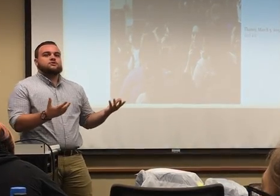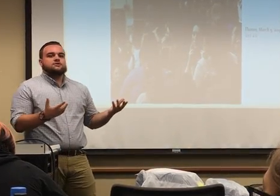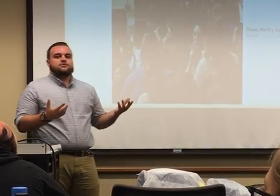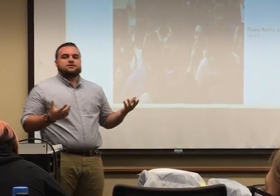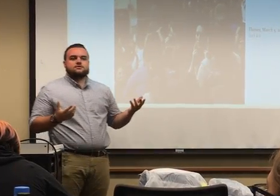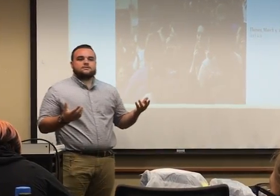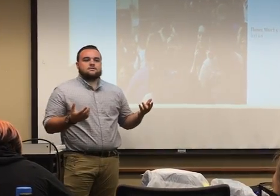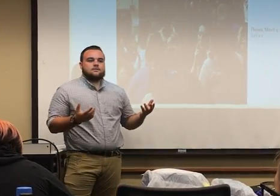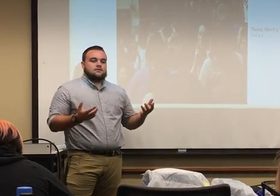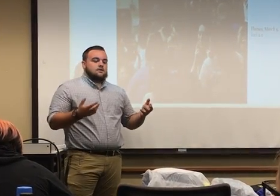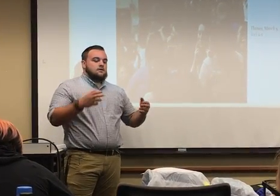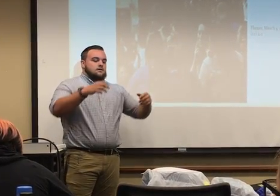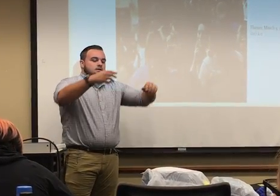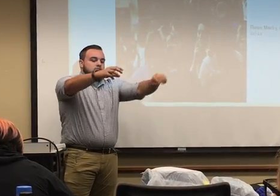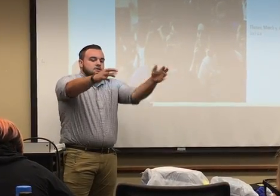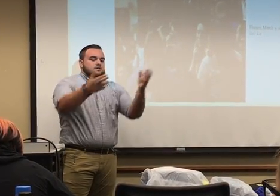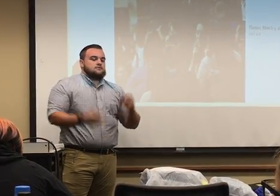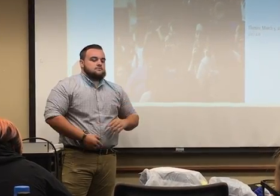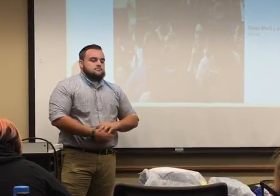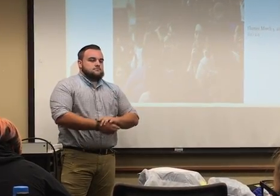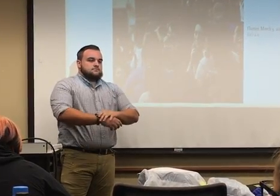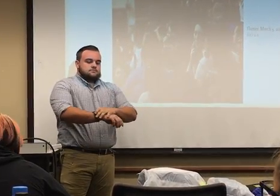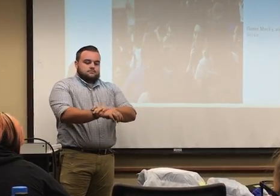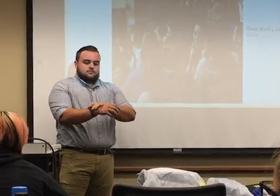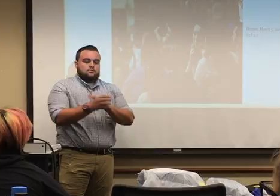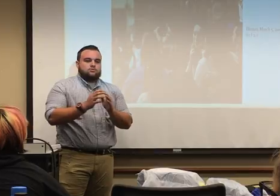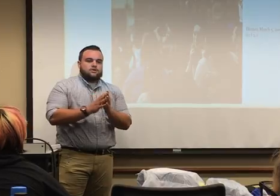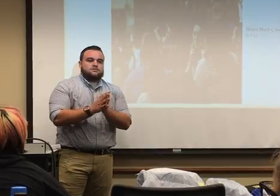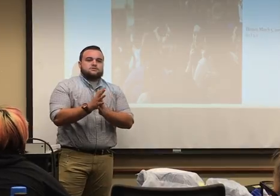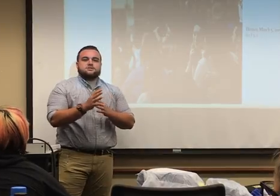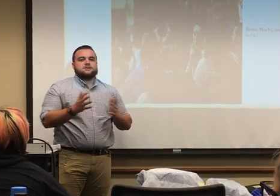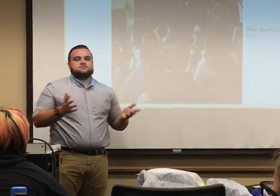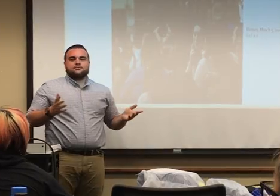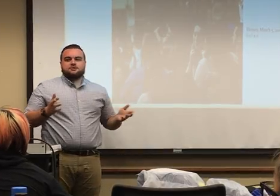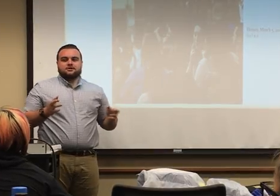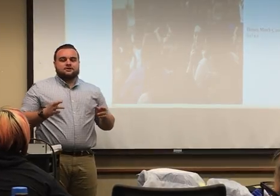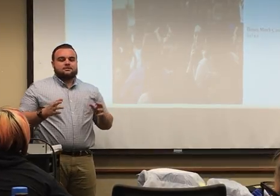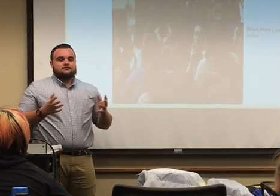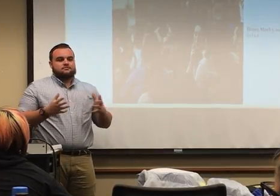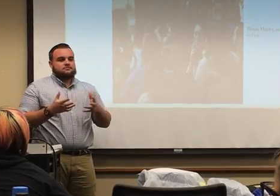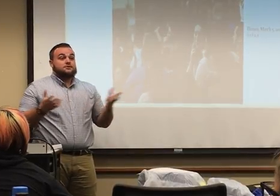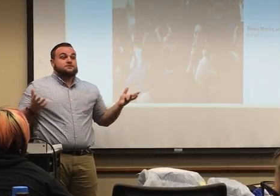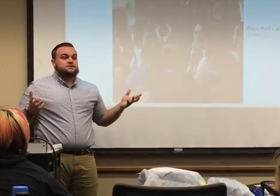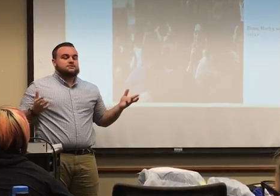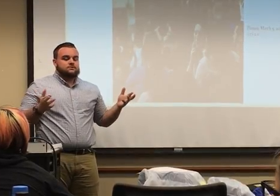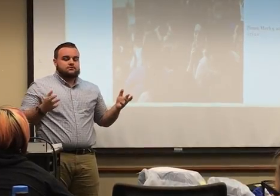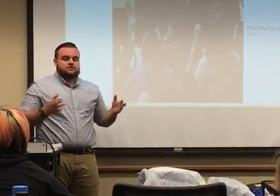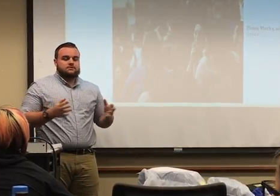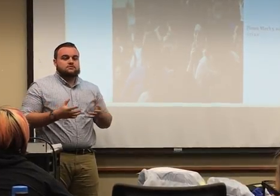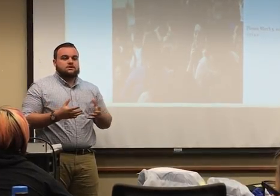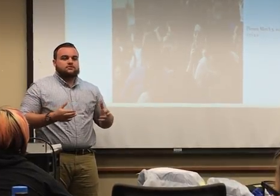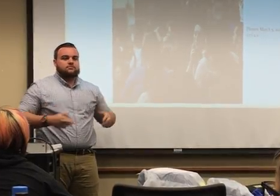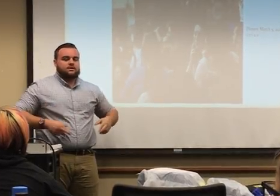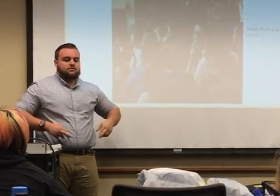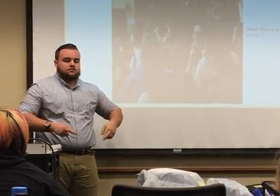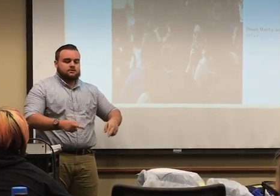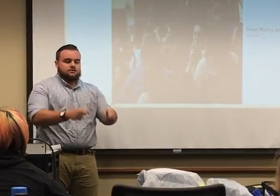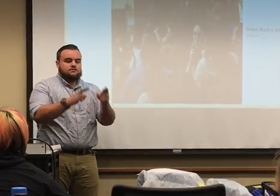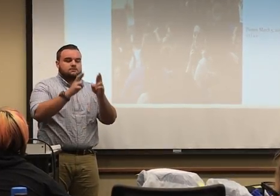show you guys one, actually. It's pretty interesting. You guys probably aren't going get it, especially since you don't know sign language right off the bat, but it goes like this.